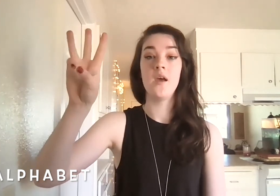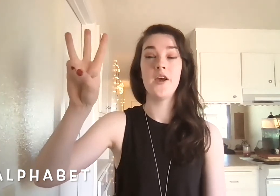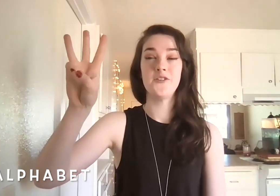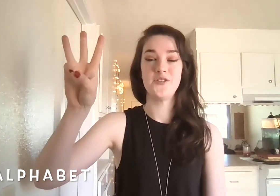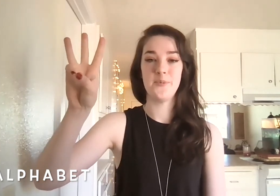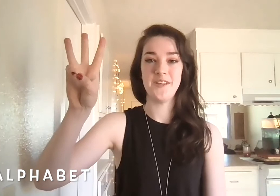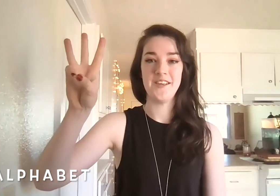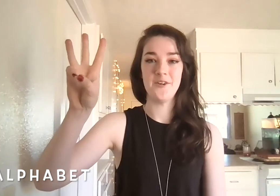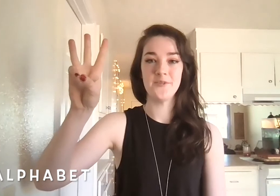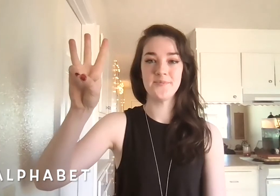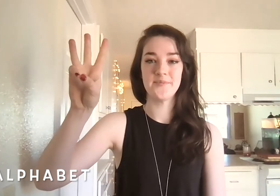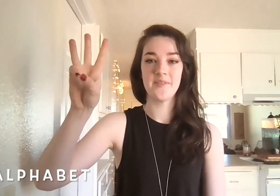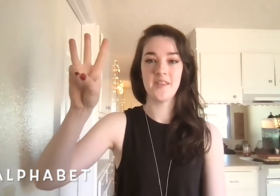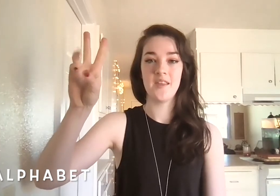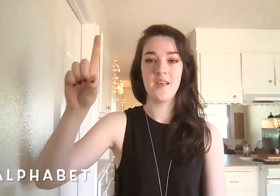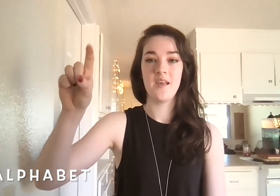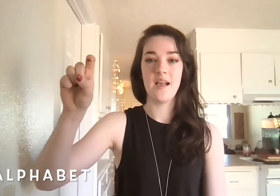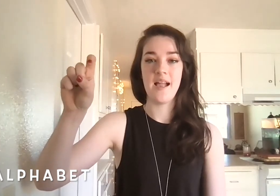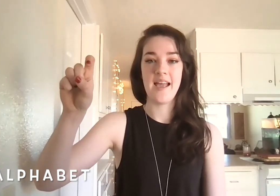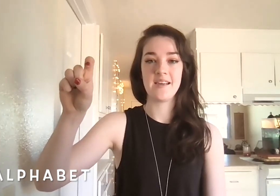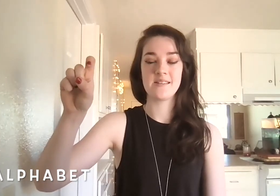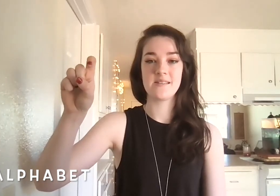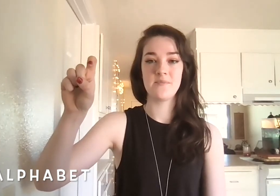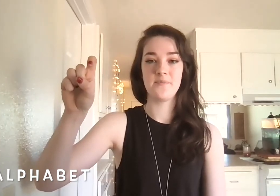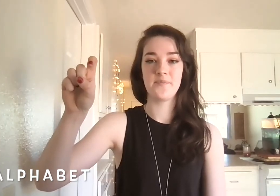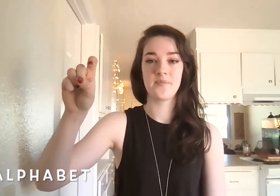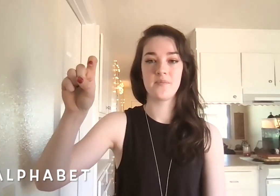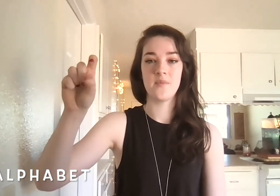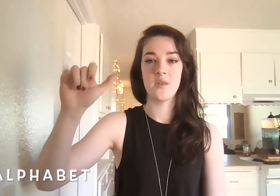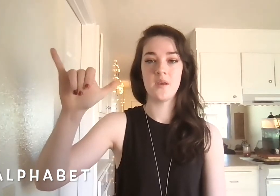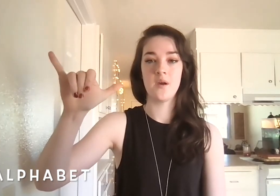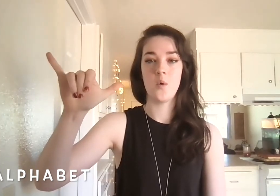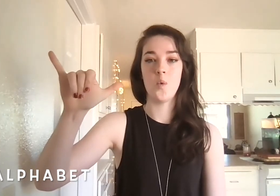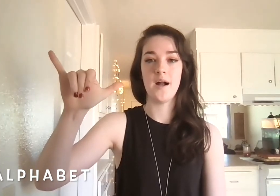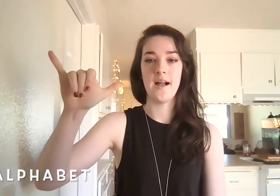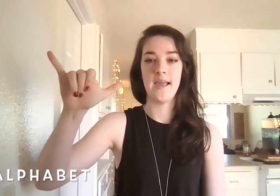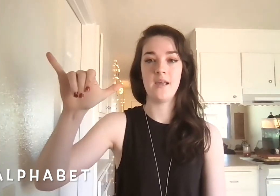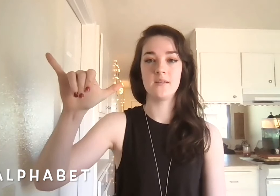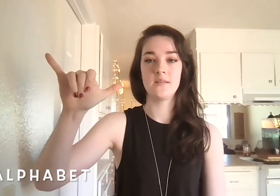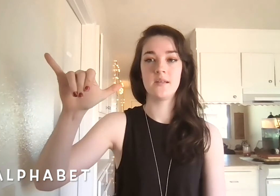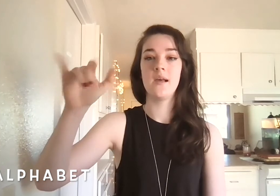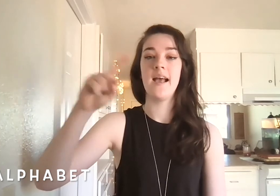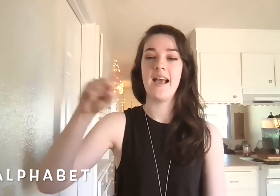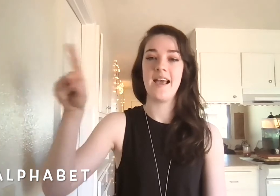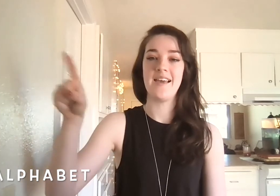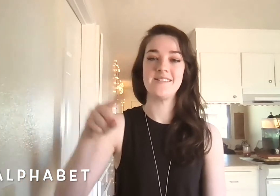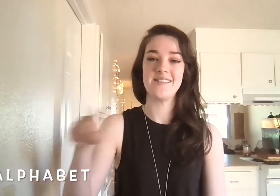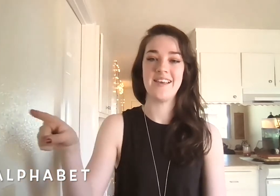W, X, Y, and Z.